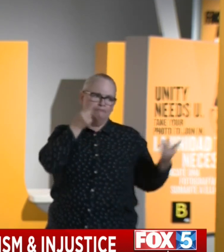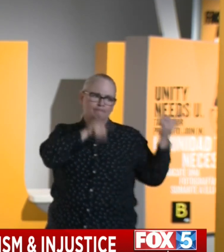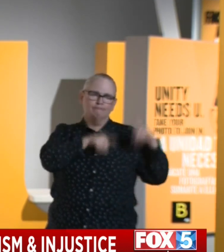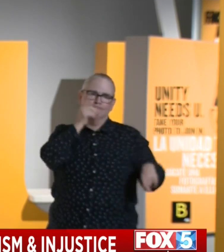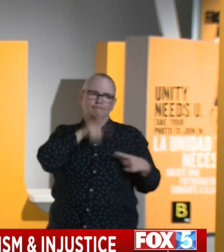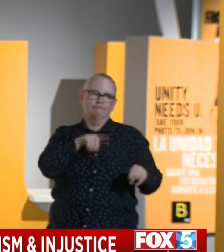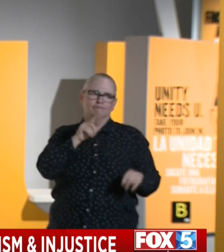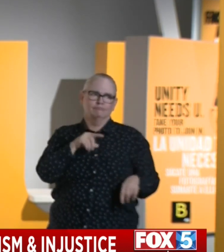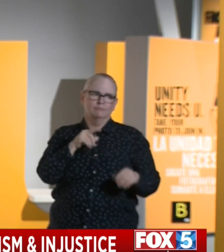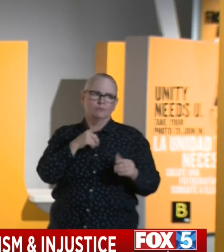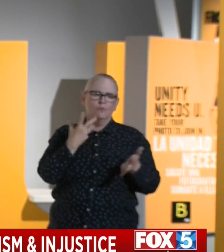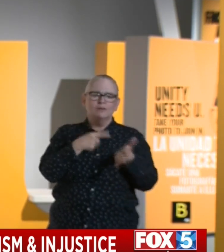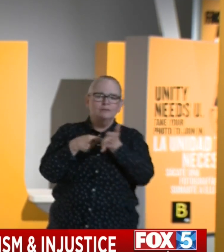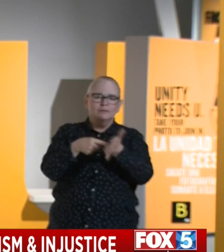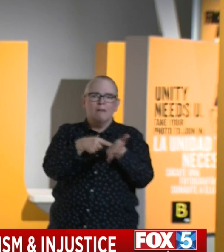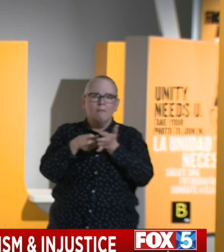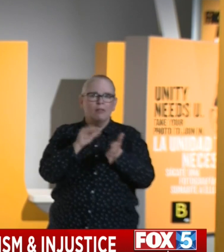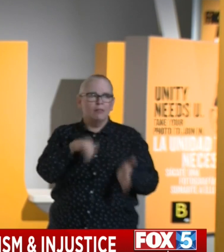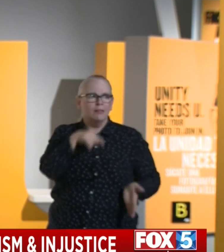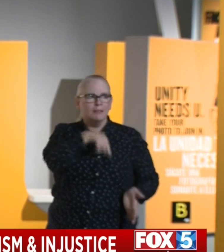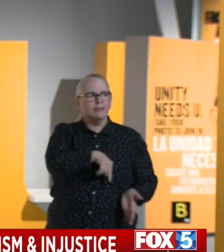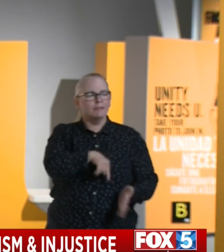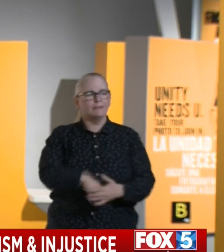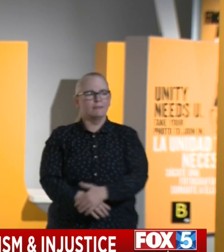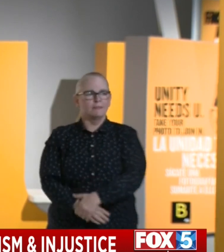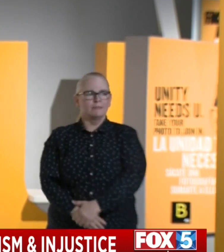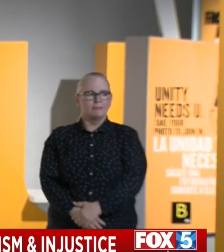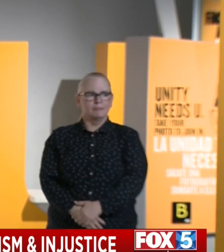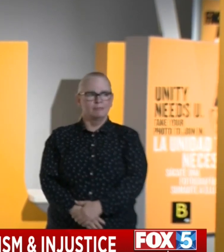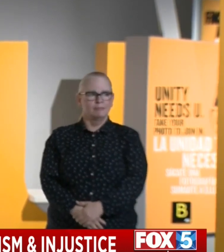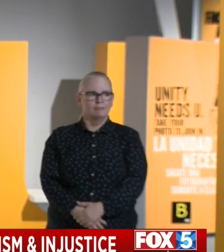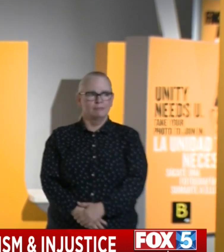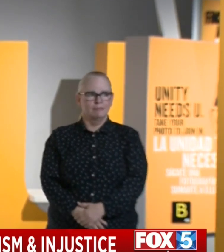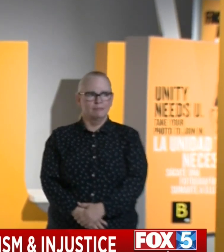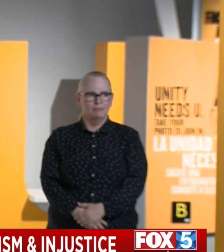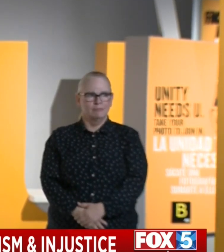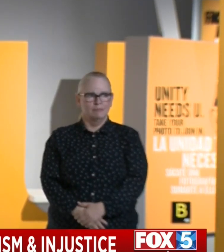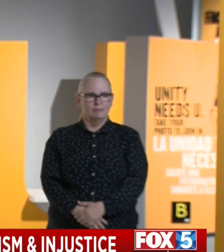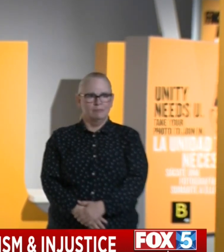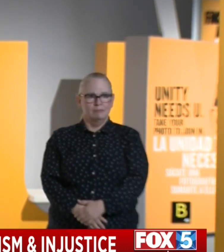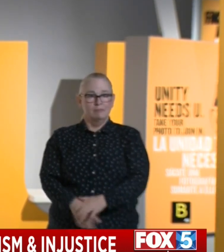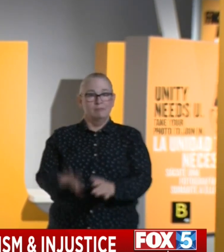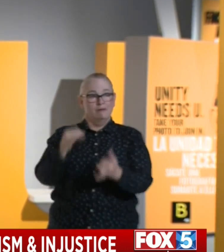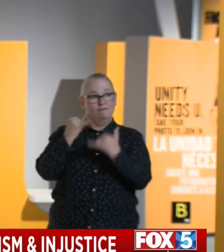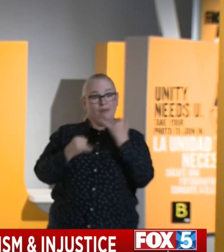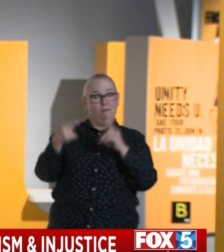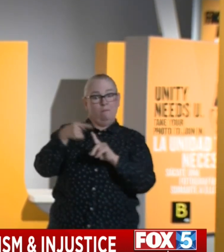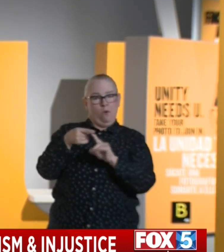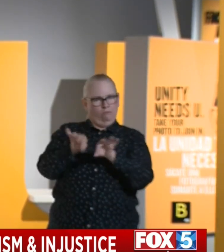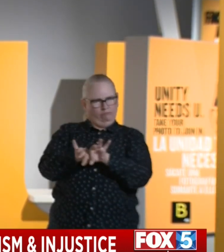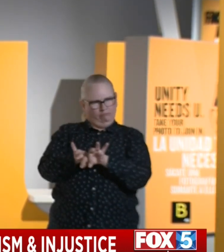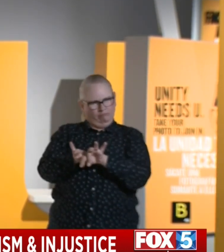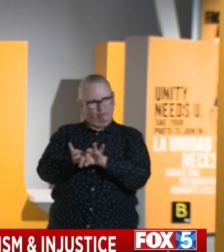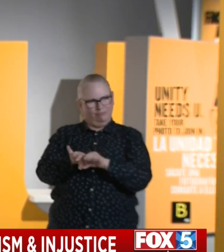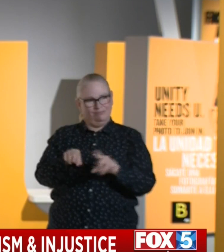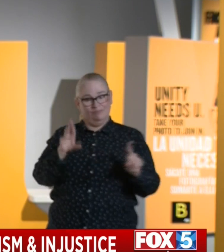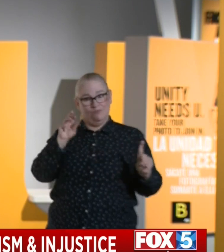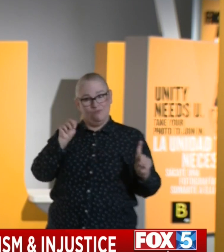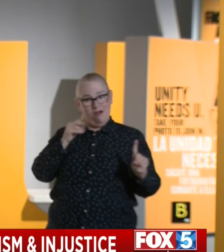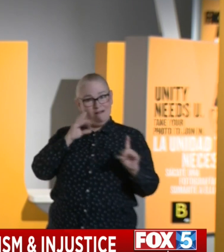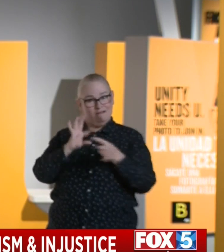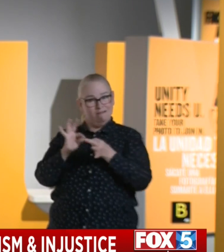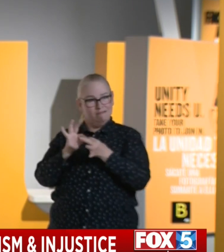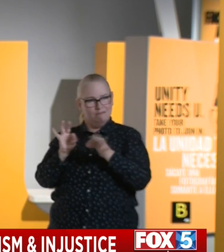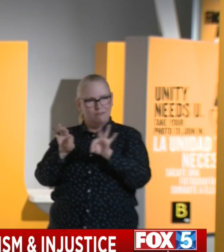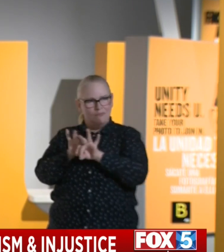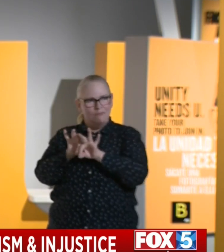example, their voice at this moment as well. Final point, because it's important, Ron made about the issue of